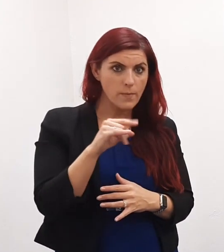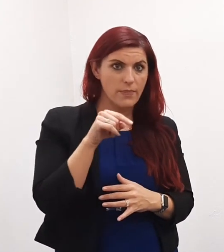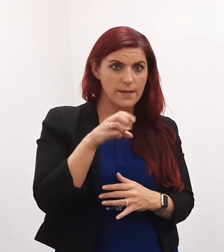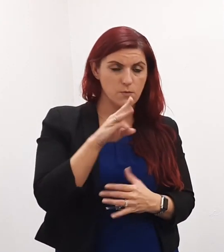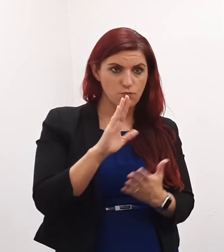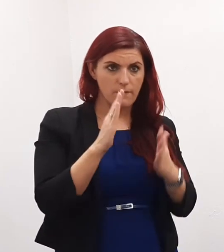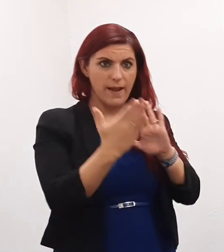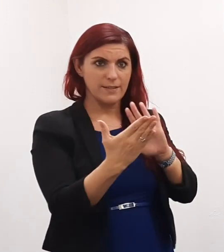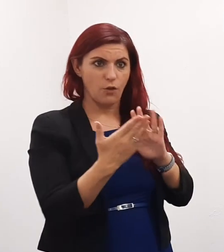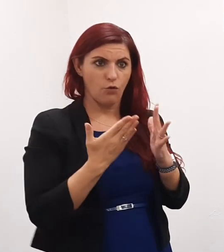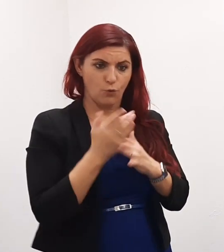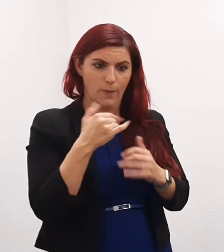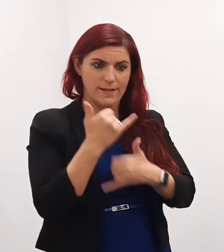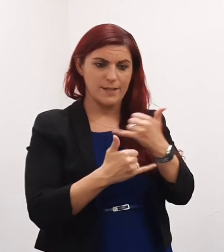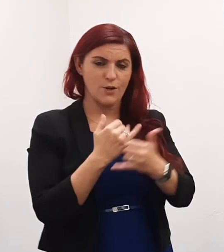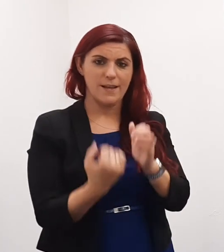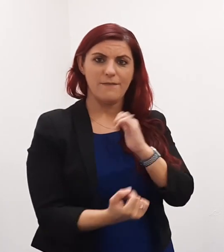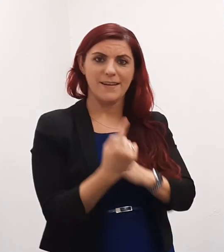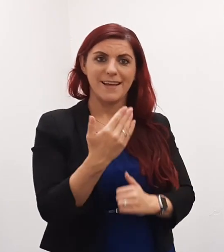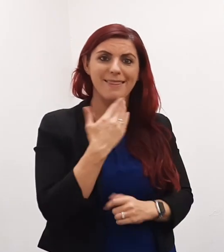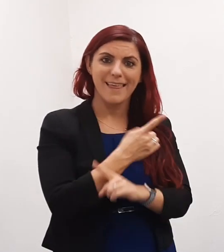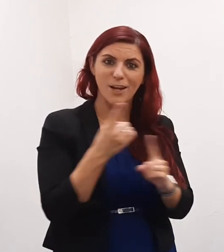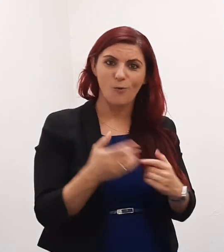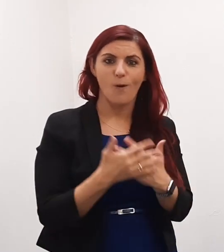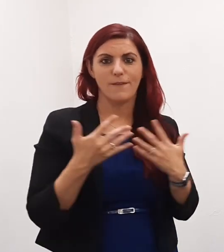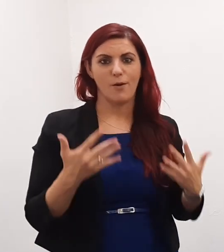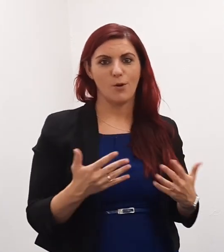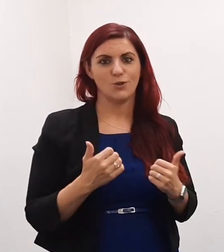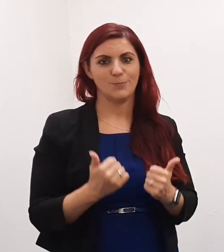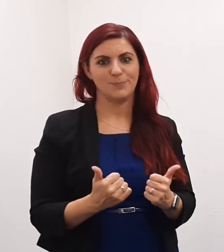reflected in this year's event. Thank you all very much. you.